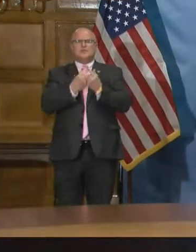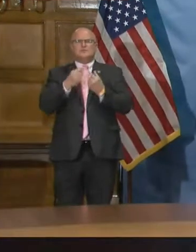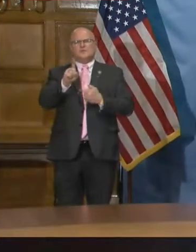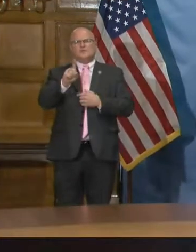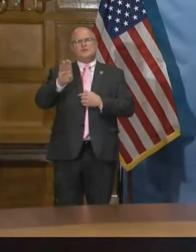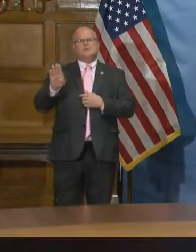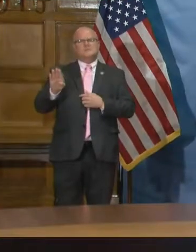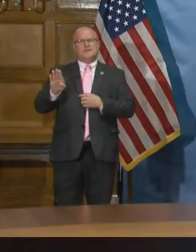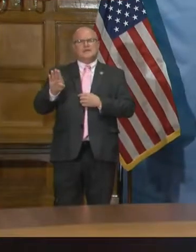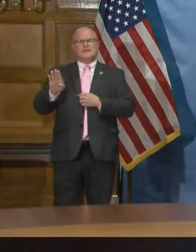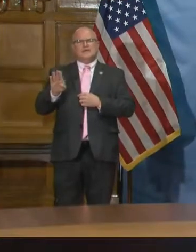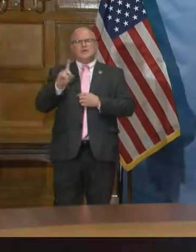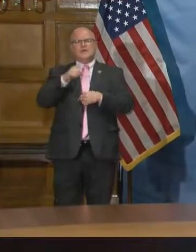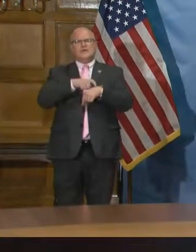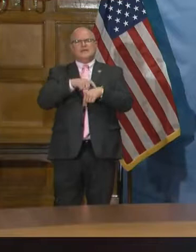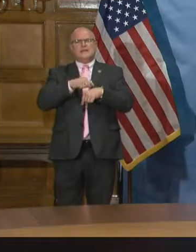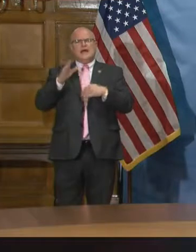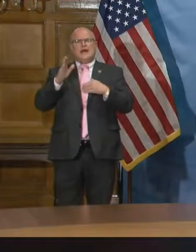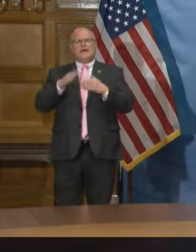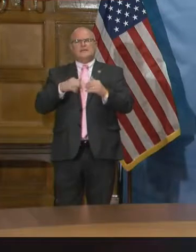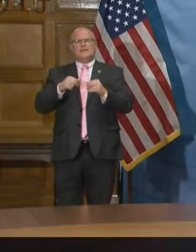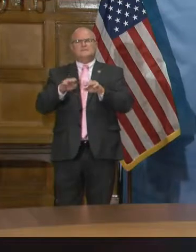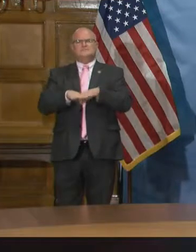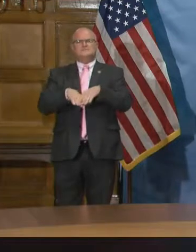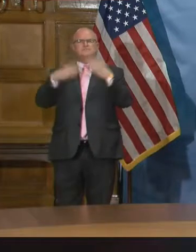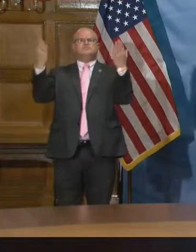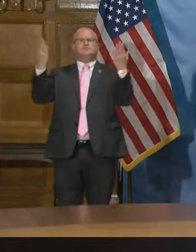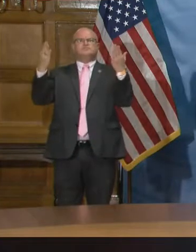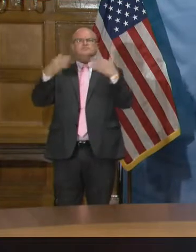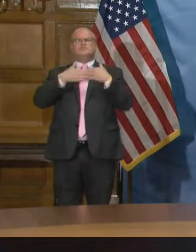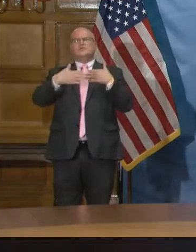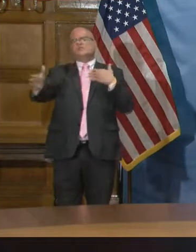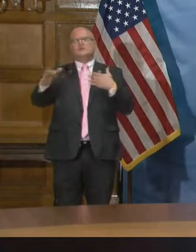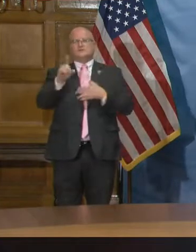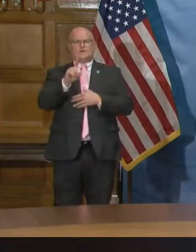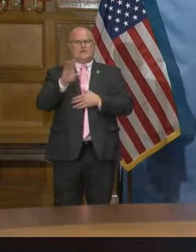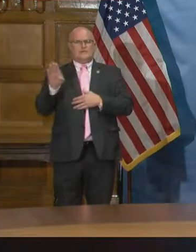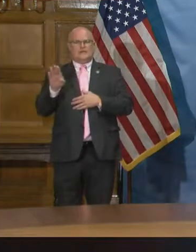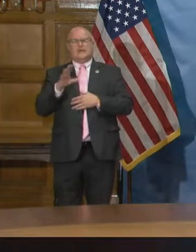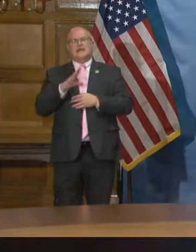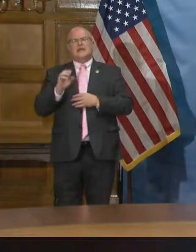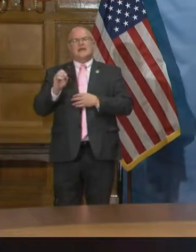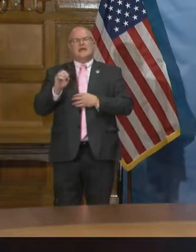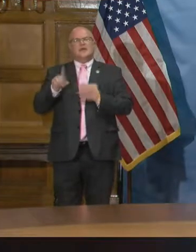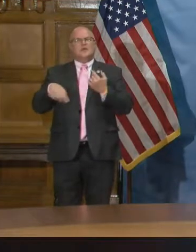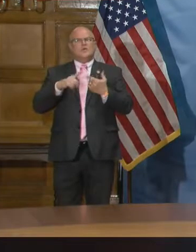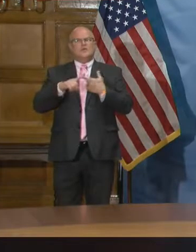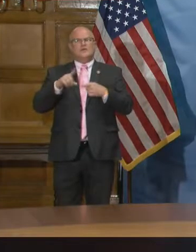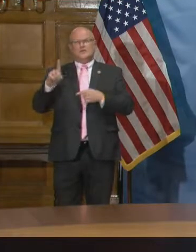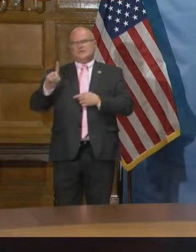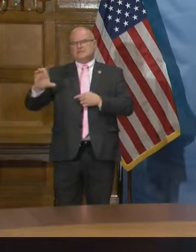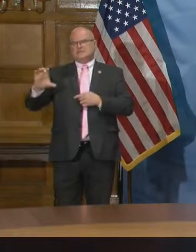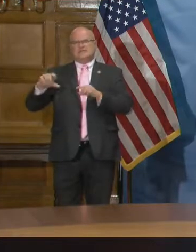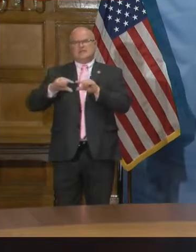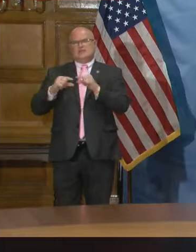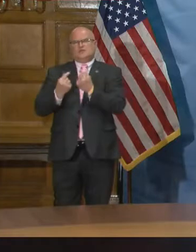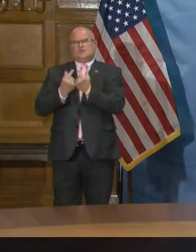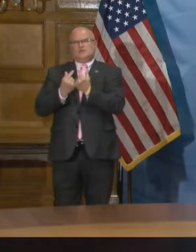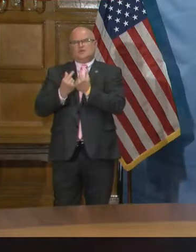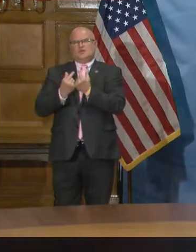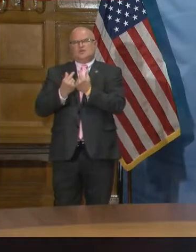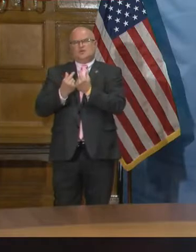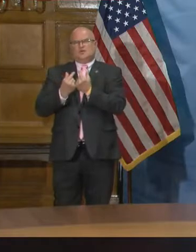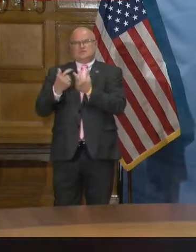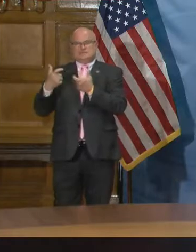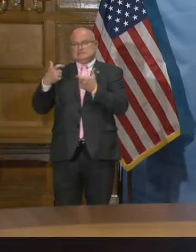1Bs one at a time rather than opening the door to the rest of 1B. And when it comes to the 1C group, which is a, you know,